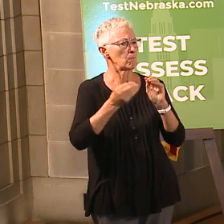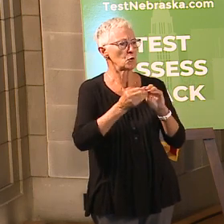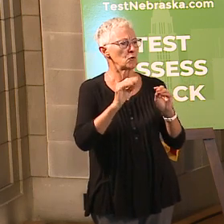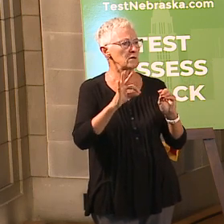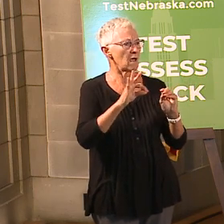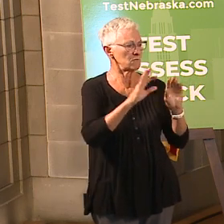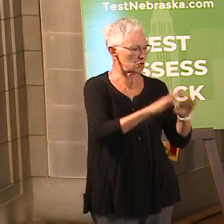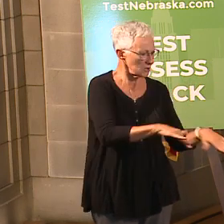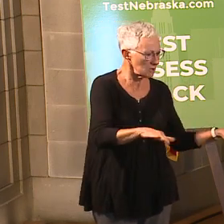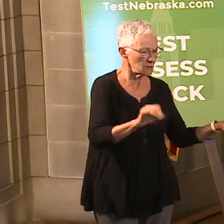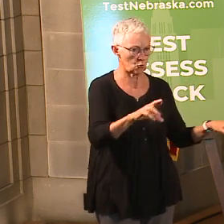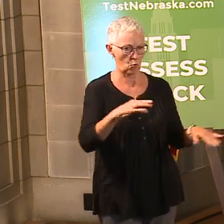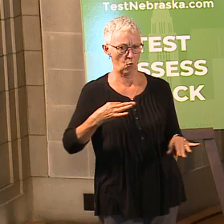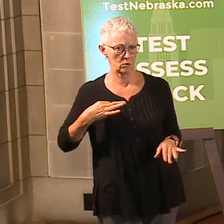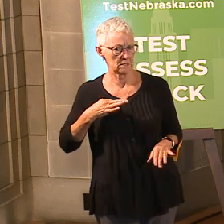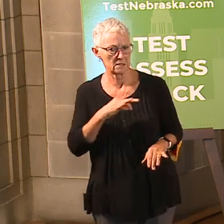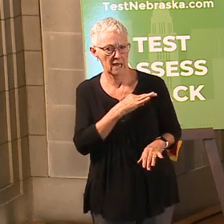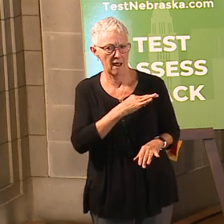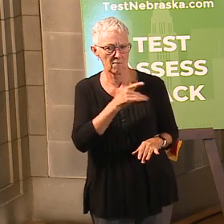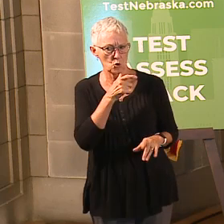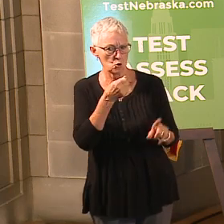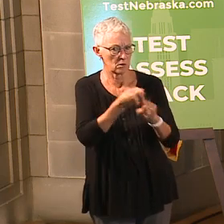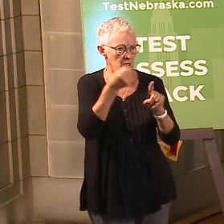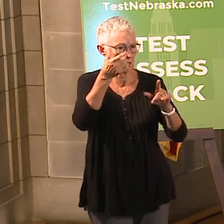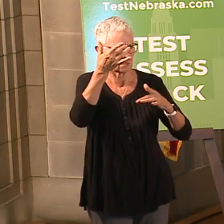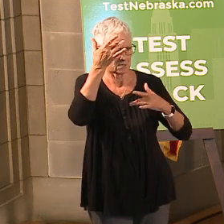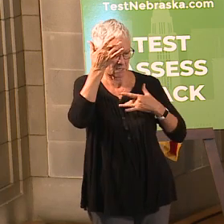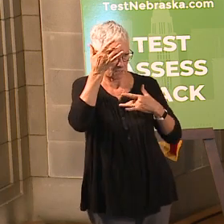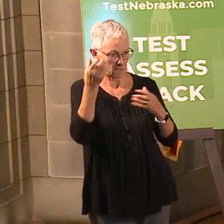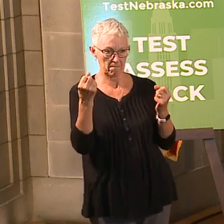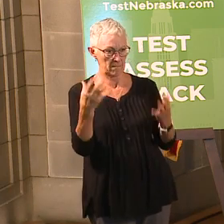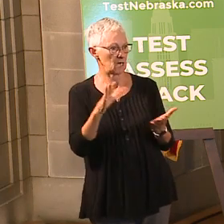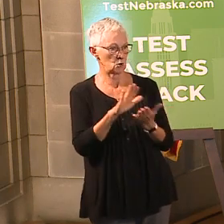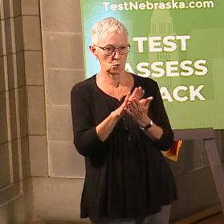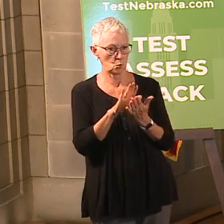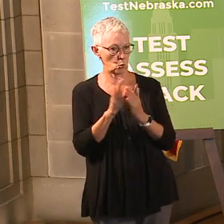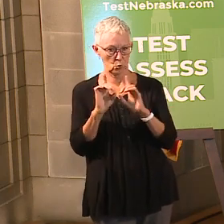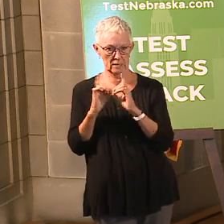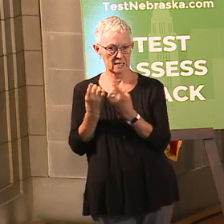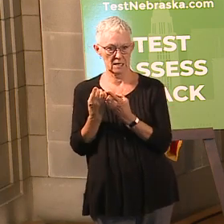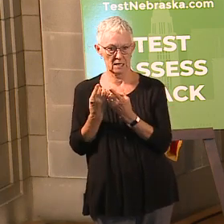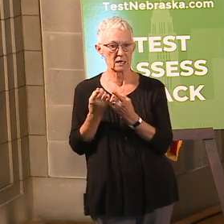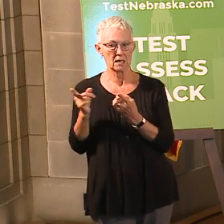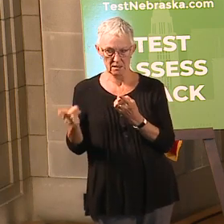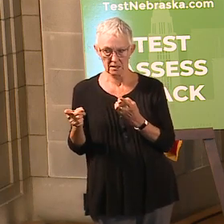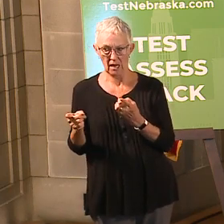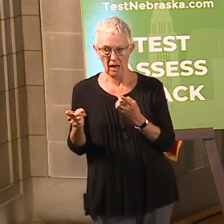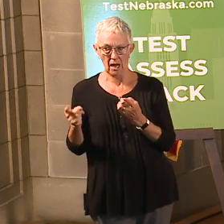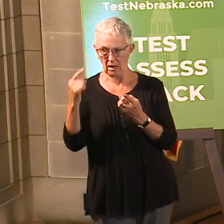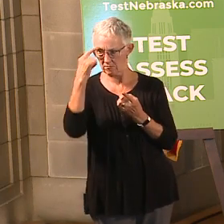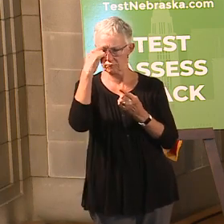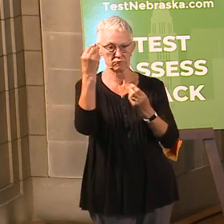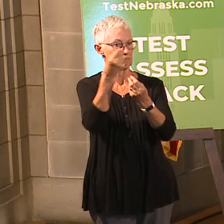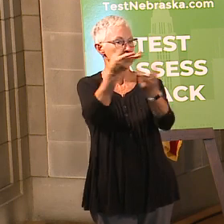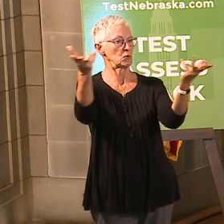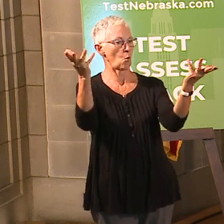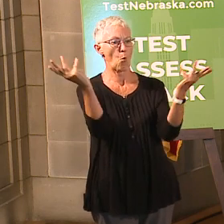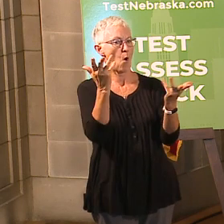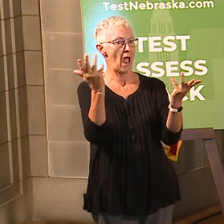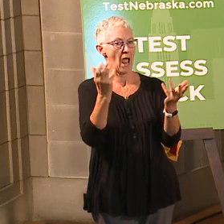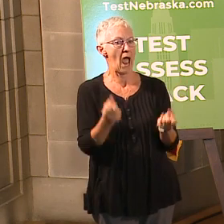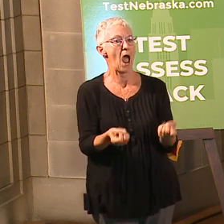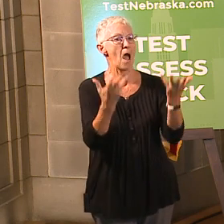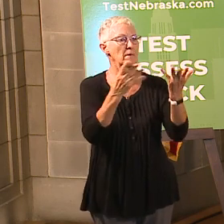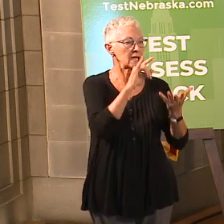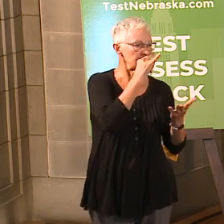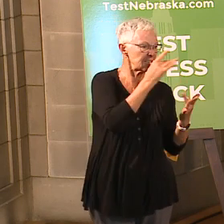mostly managed at the local health department with our school districts. Many school districts are standing up, kind of transparency of what those numbers look like,